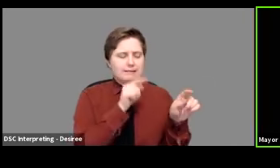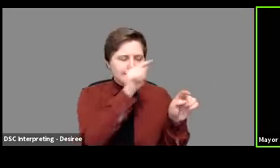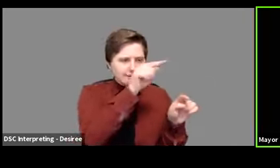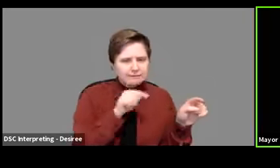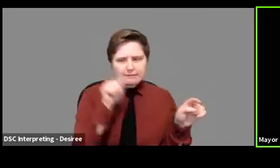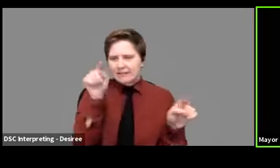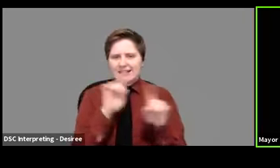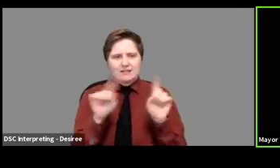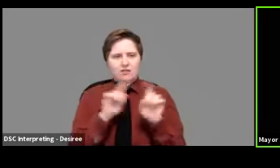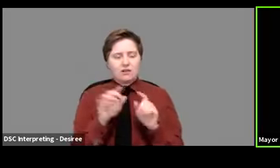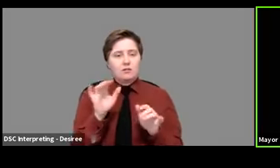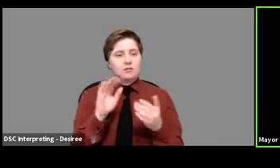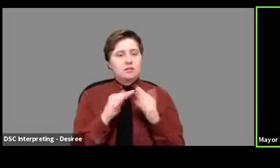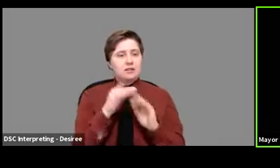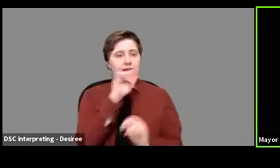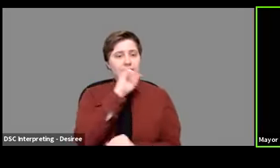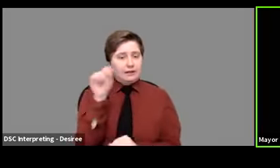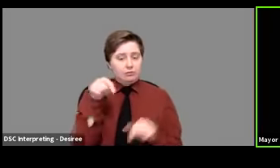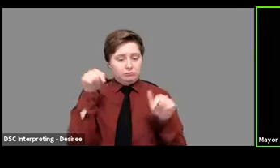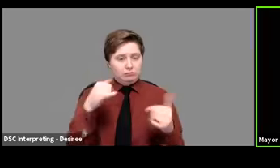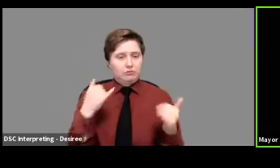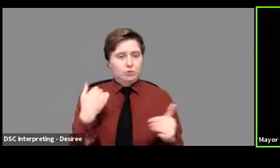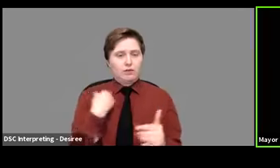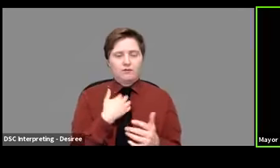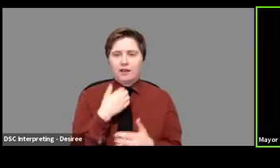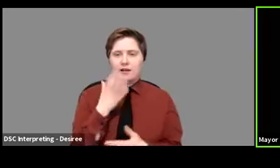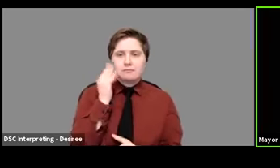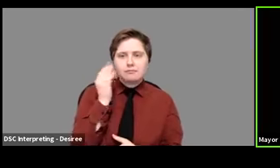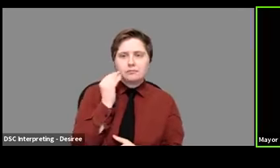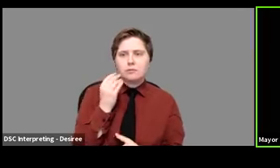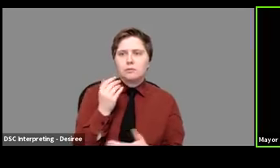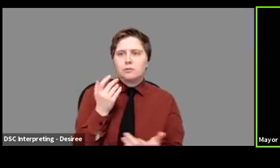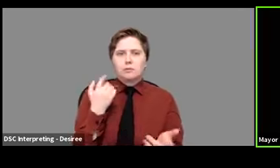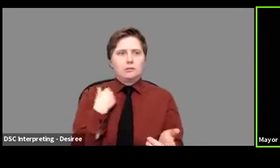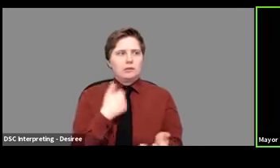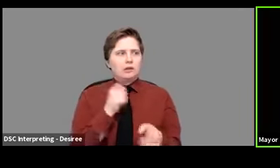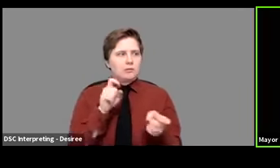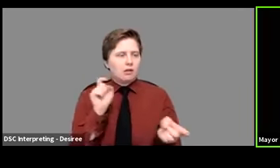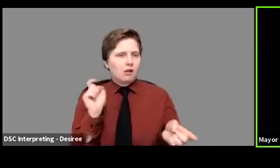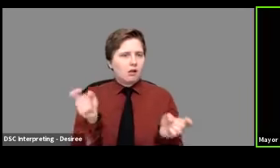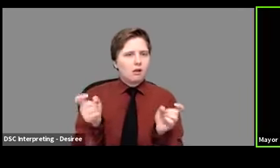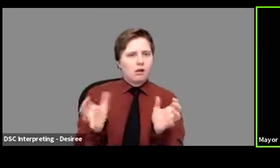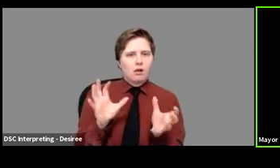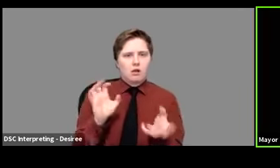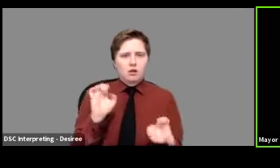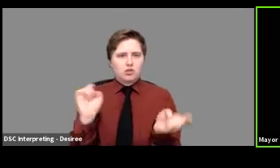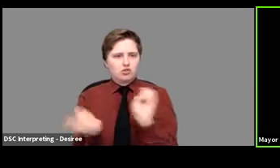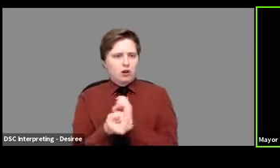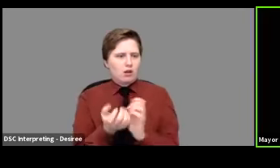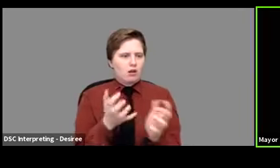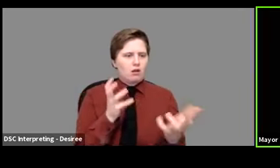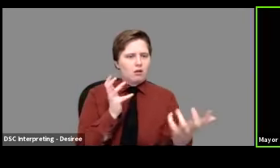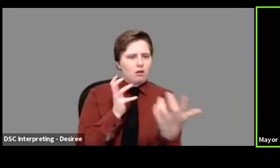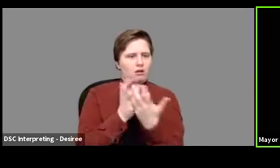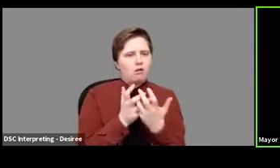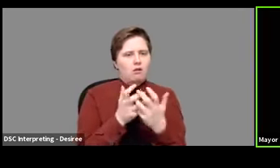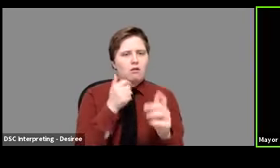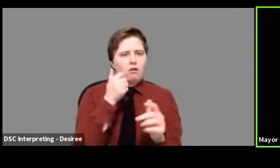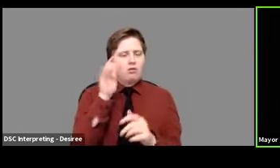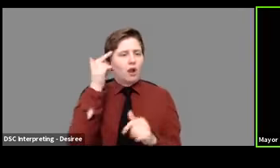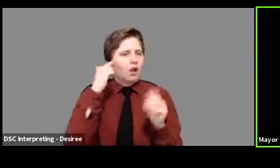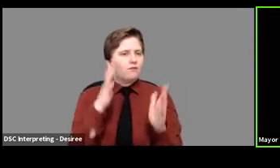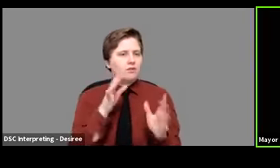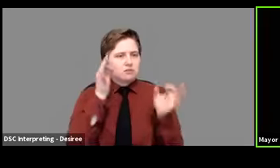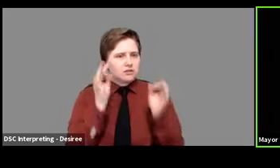cities like Toledo have been in a situation of having to adapt and evolve and align themselves with their governor